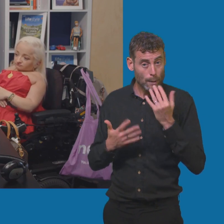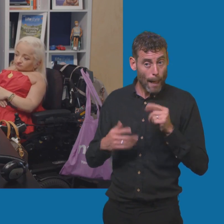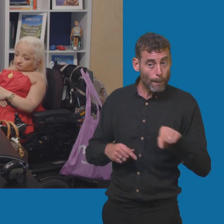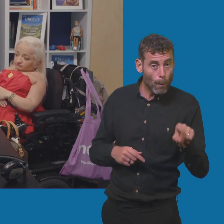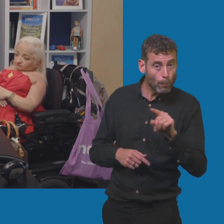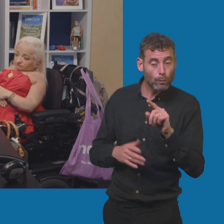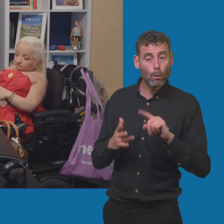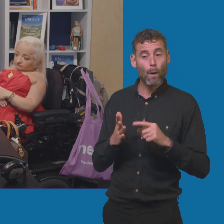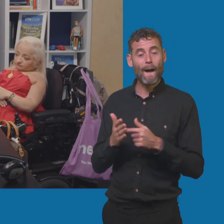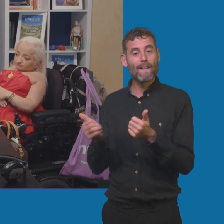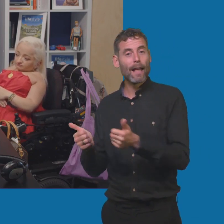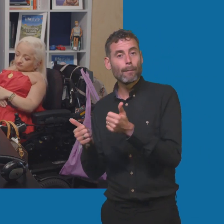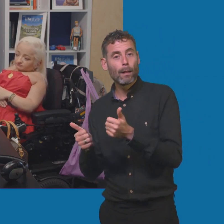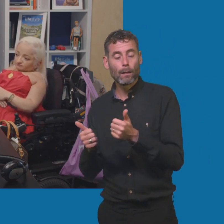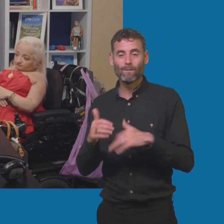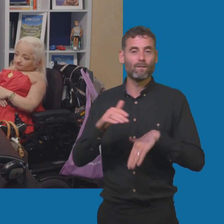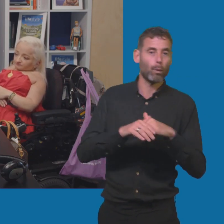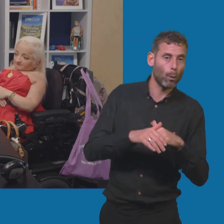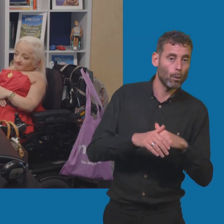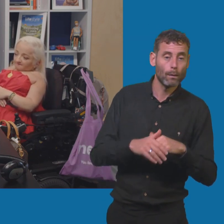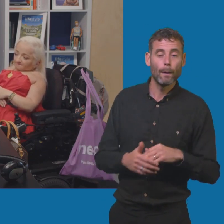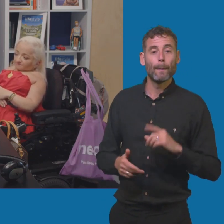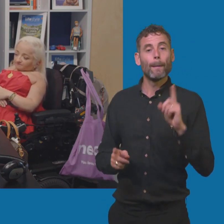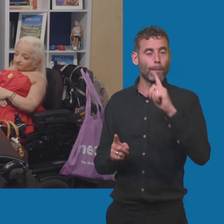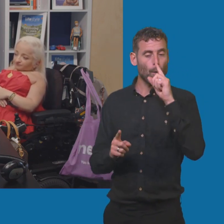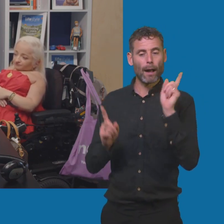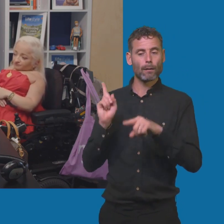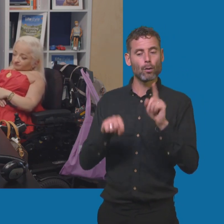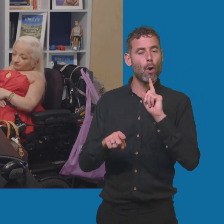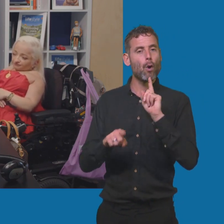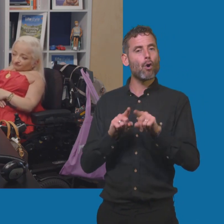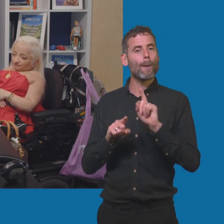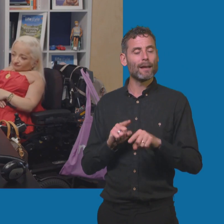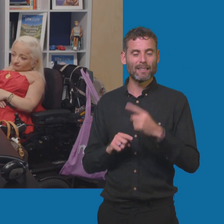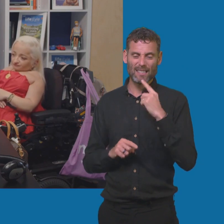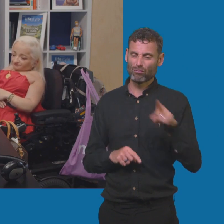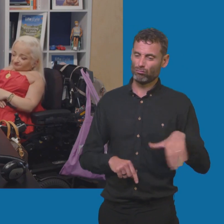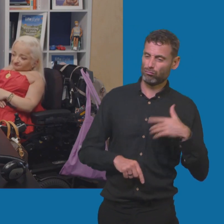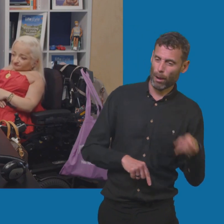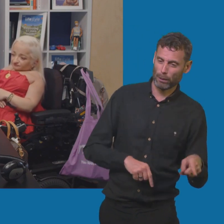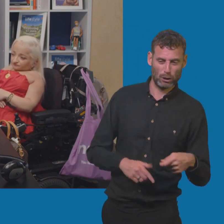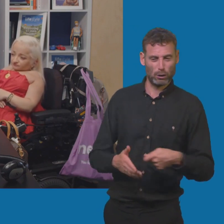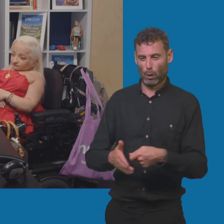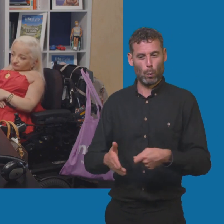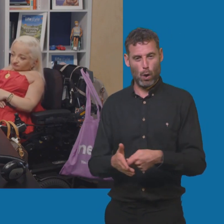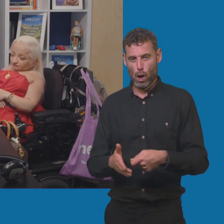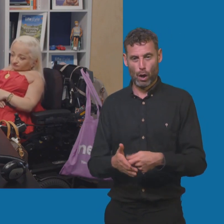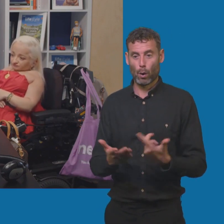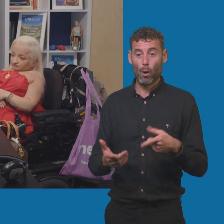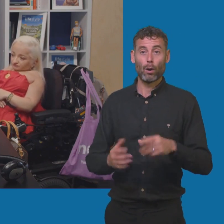People can leave comments on there and say, this one is rubbish, it rarely works. Or they can say, there's no cover here, so if it rains, you're going to get wet. And sometimes people actually